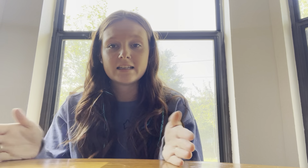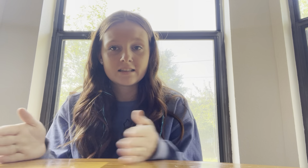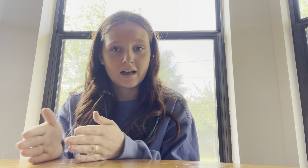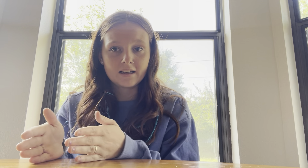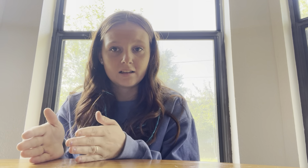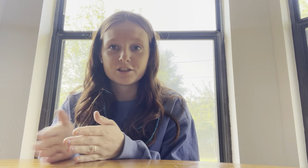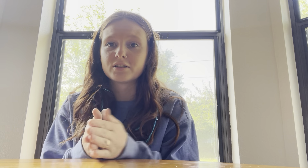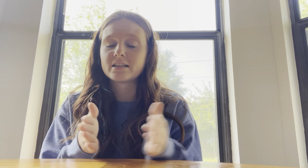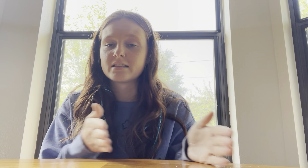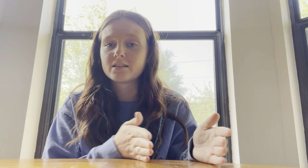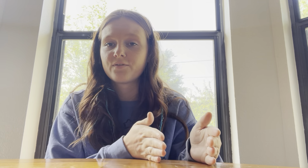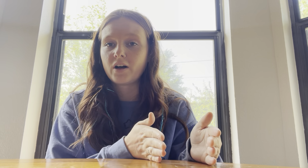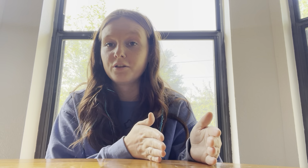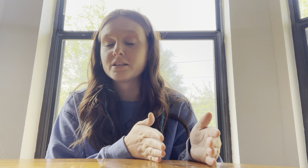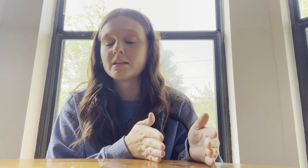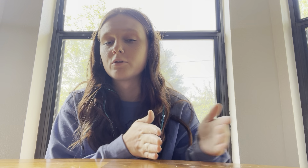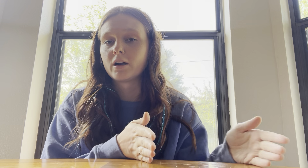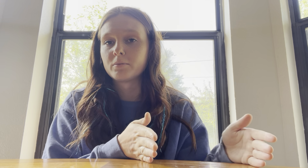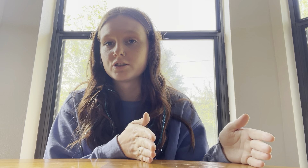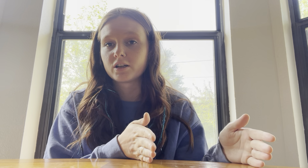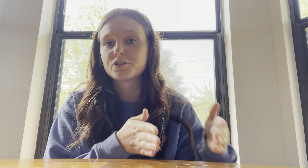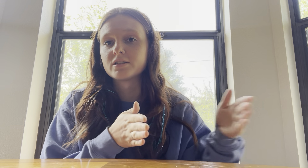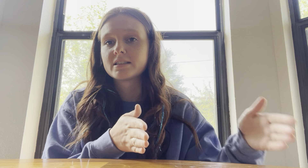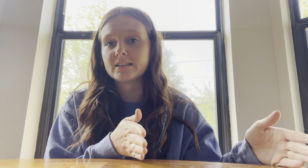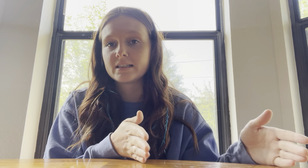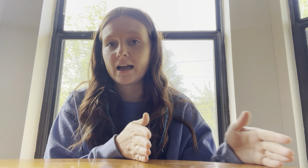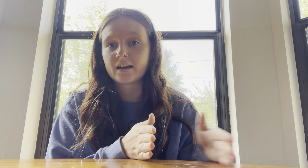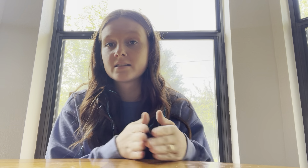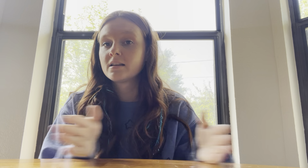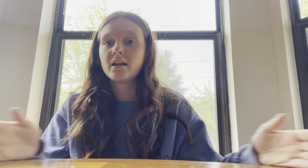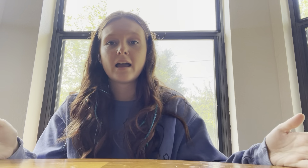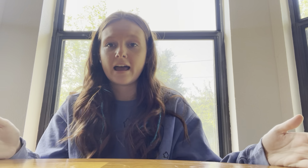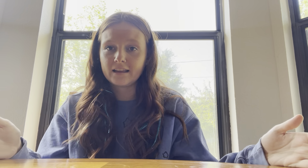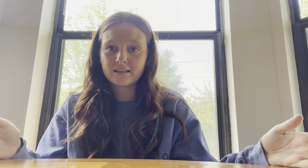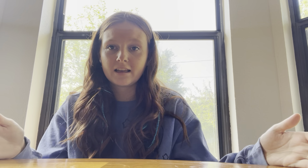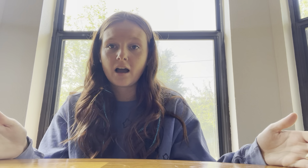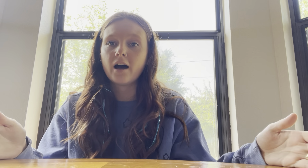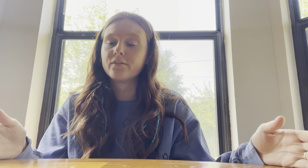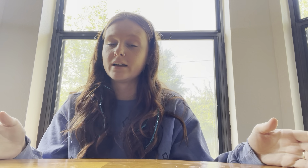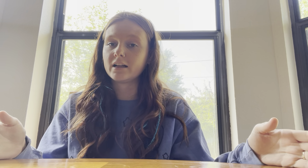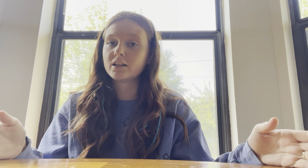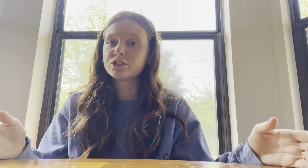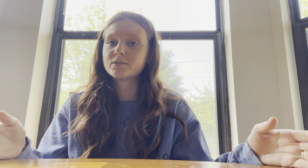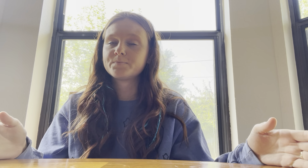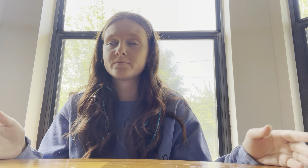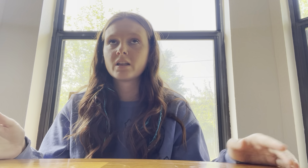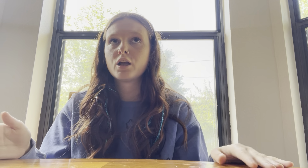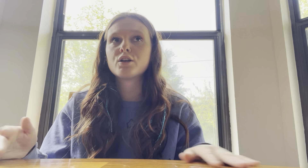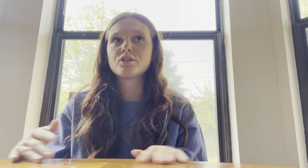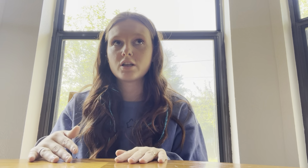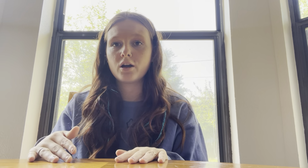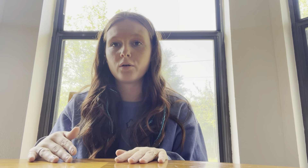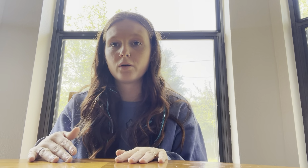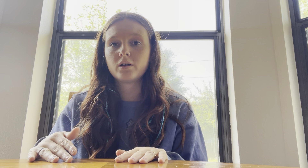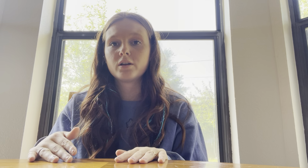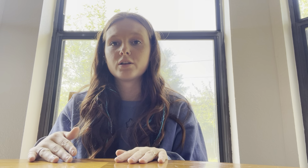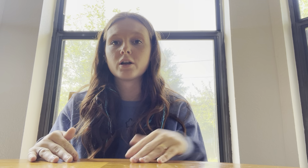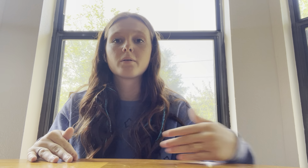is not English. It doesn't follow the same grammar, structure, syntax, anything of English. So you're,